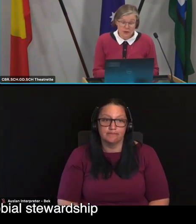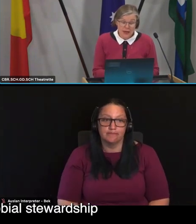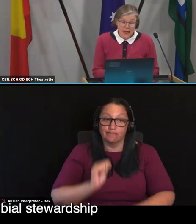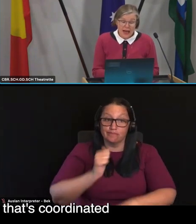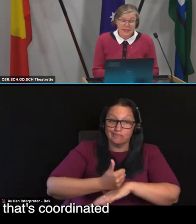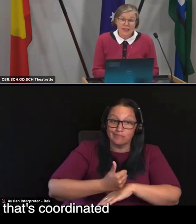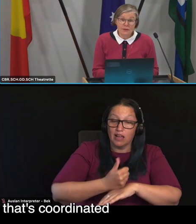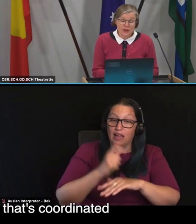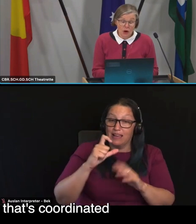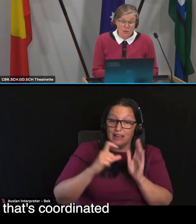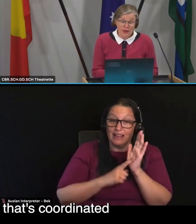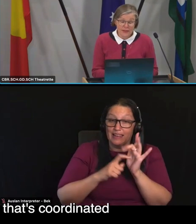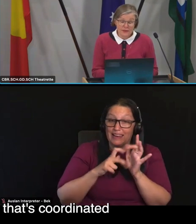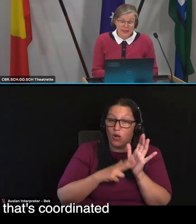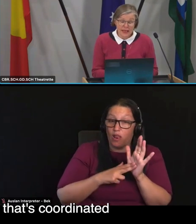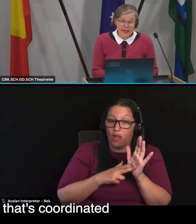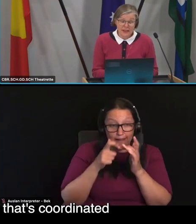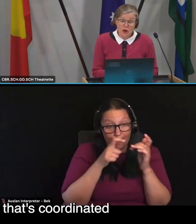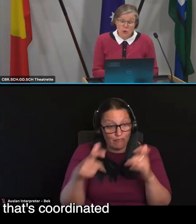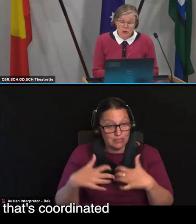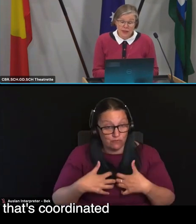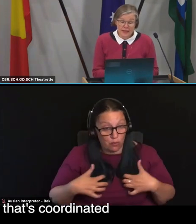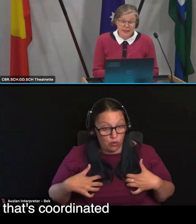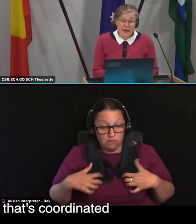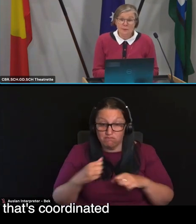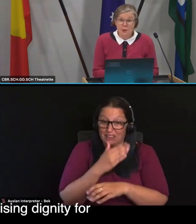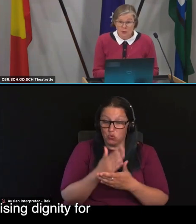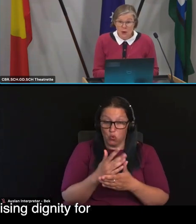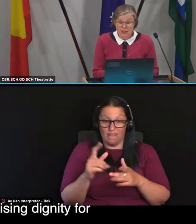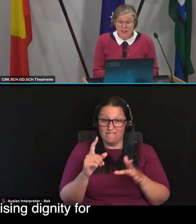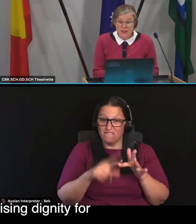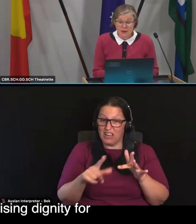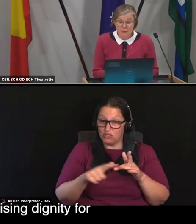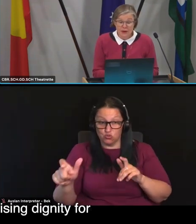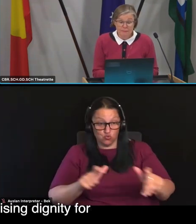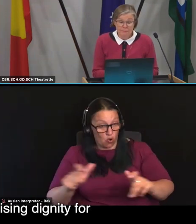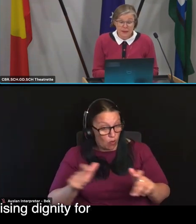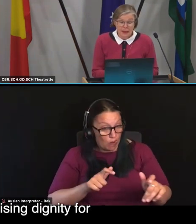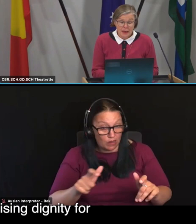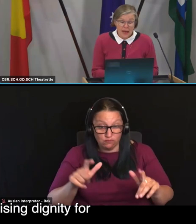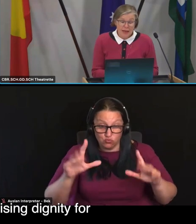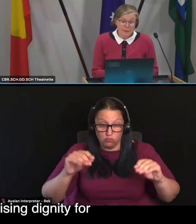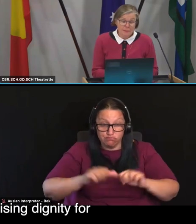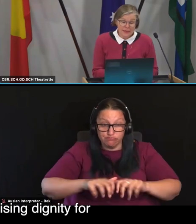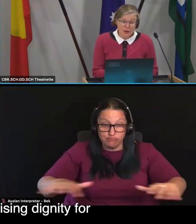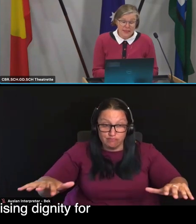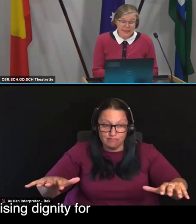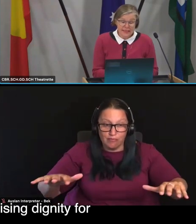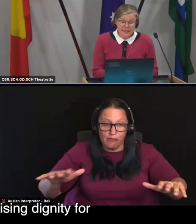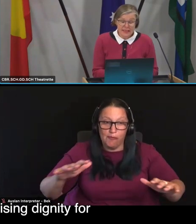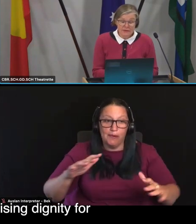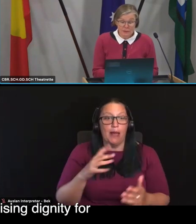stewardship, and delivering comprehensive care that's coordinated and multidisciplinary. And